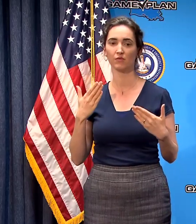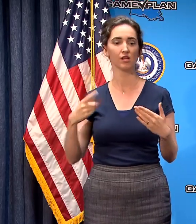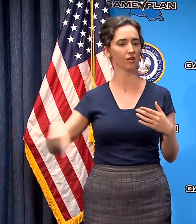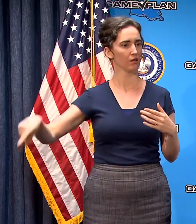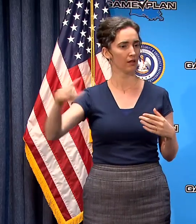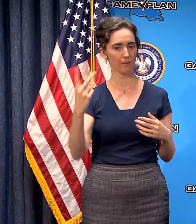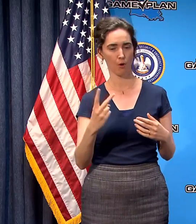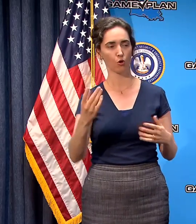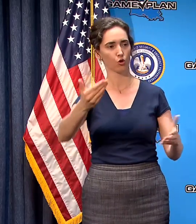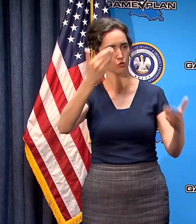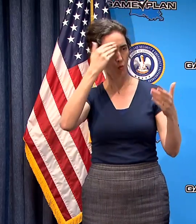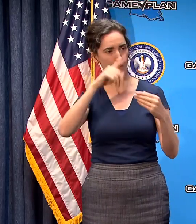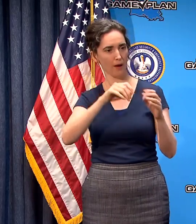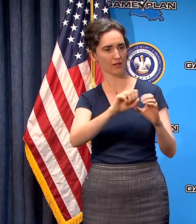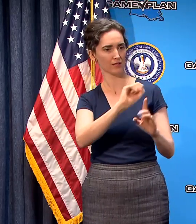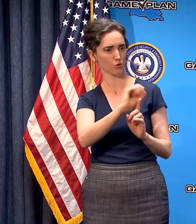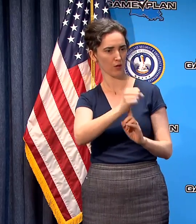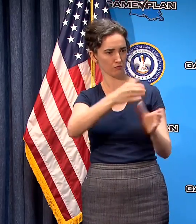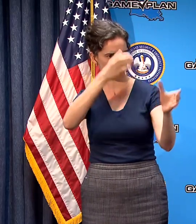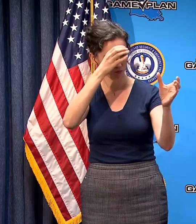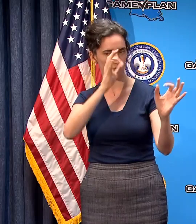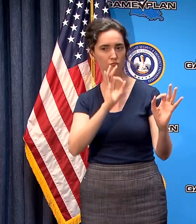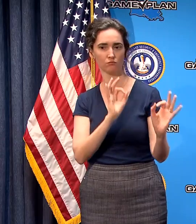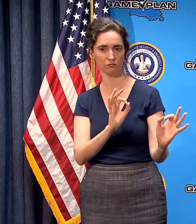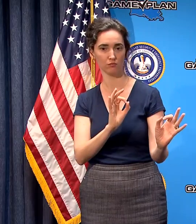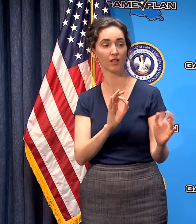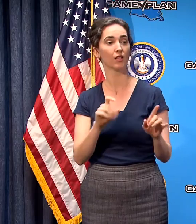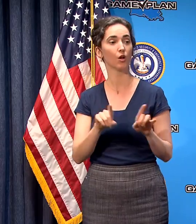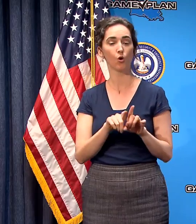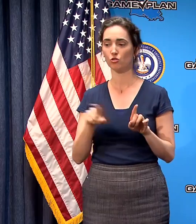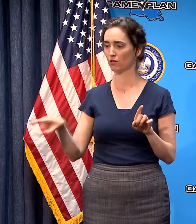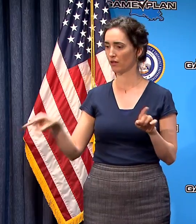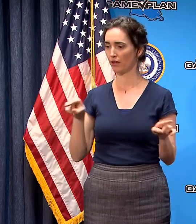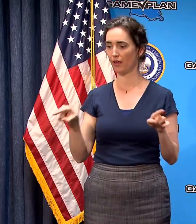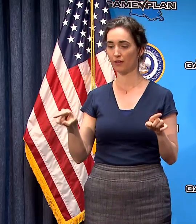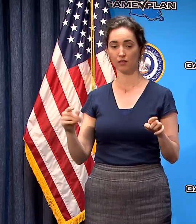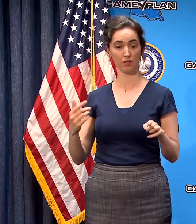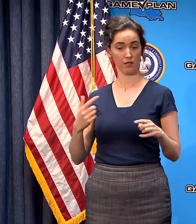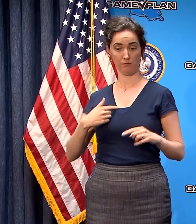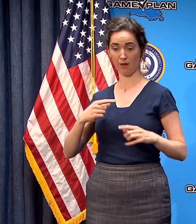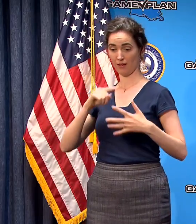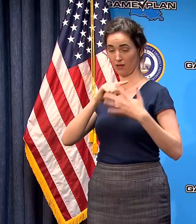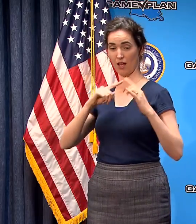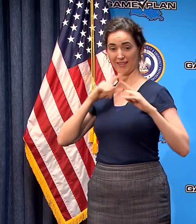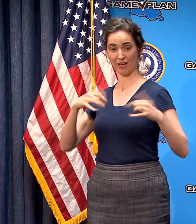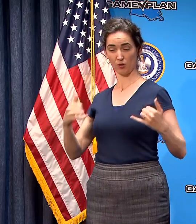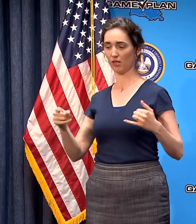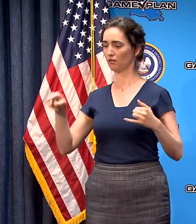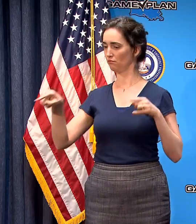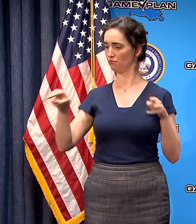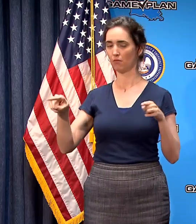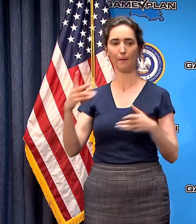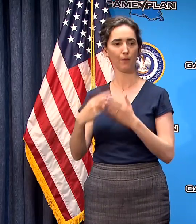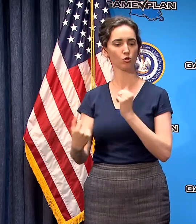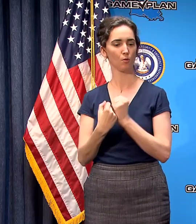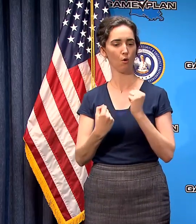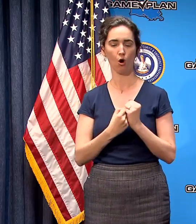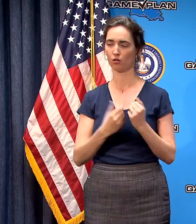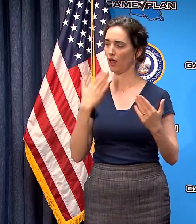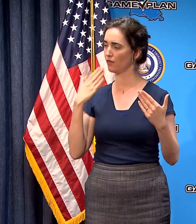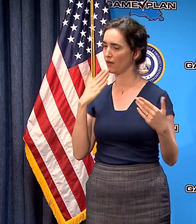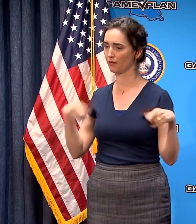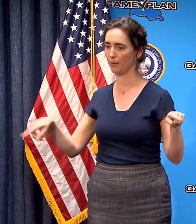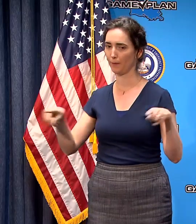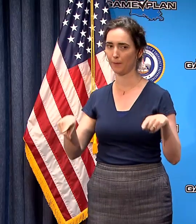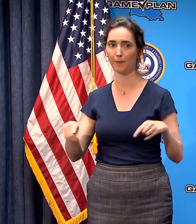knowledgeable of the situation and quite frankly to the degree to which they supported the action that I am announcing right now yes sir a